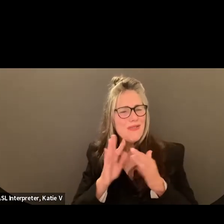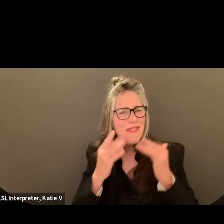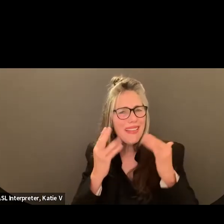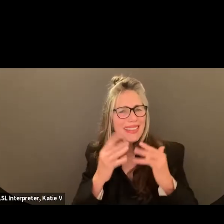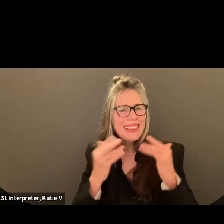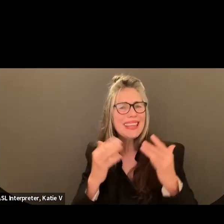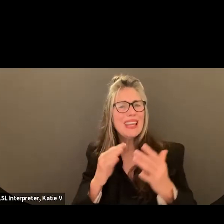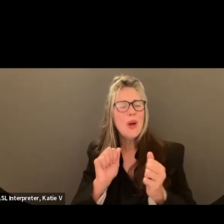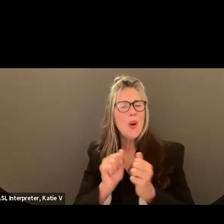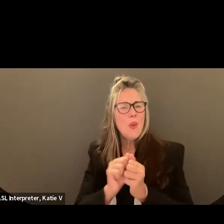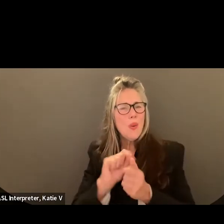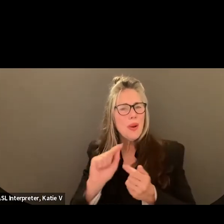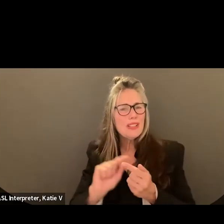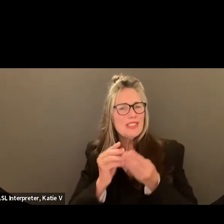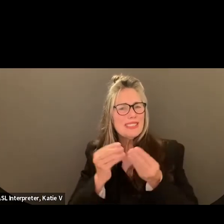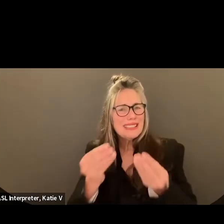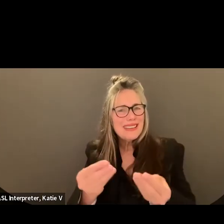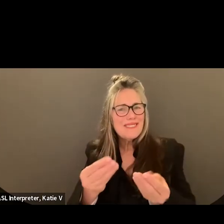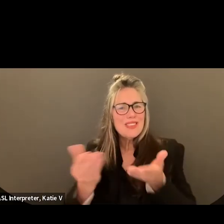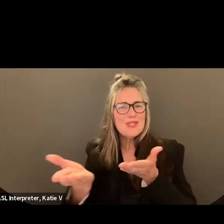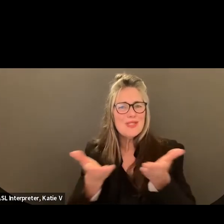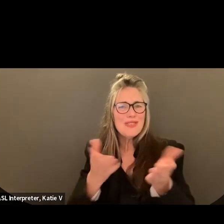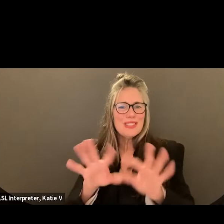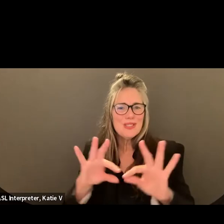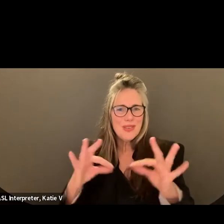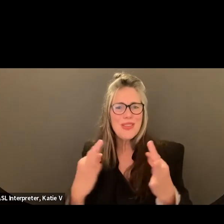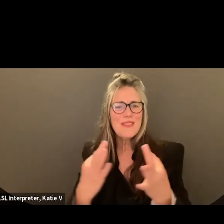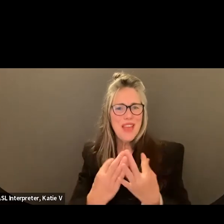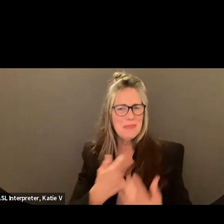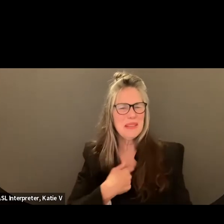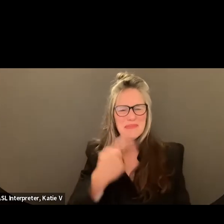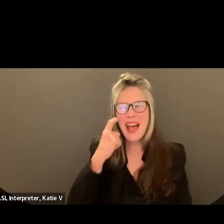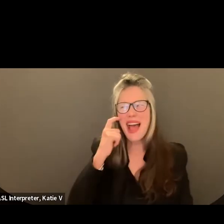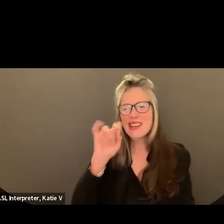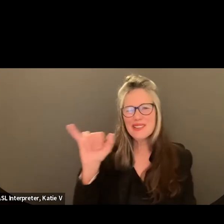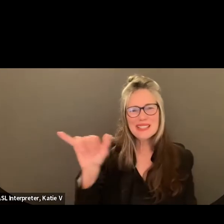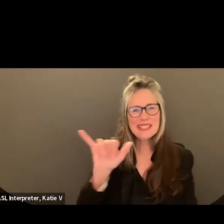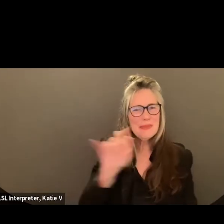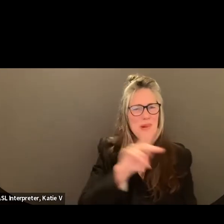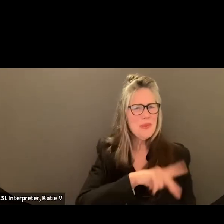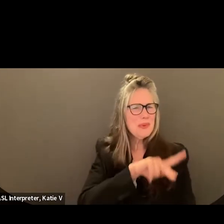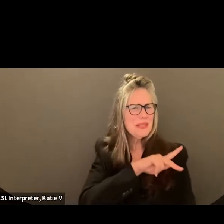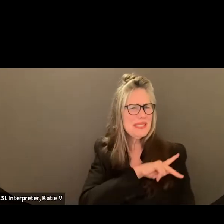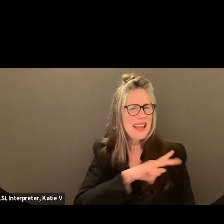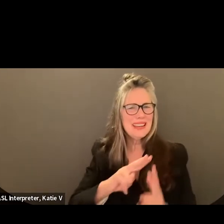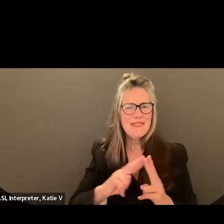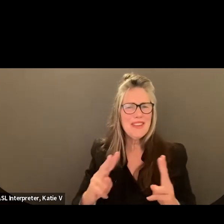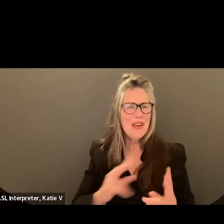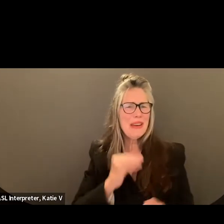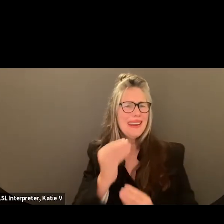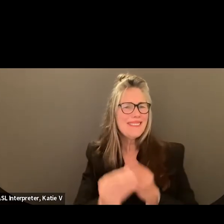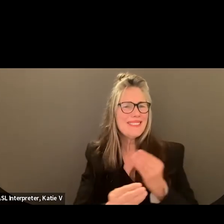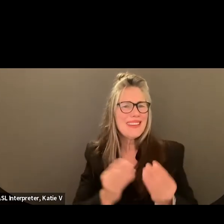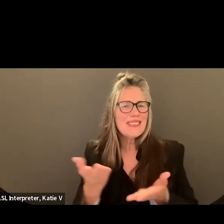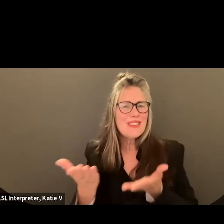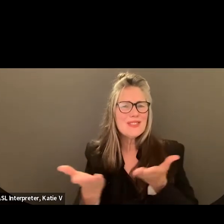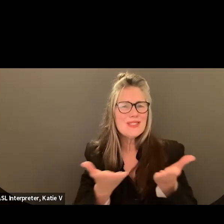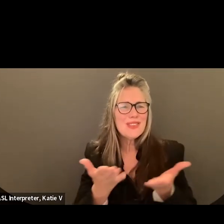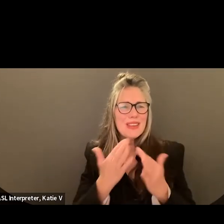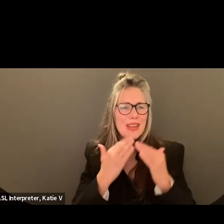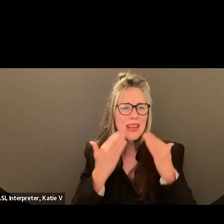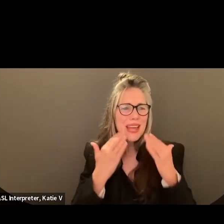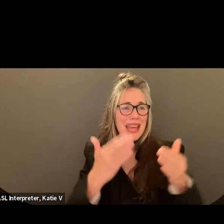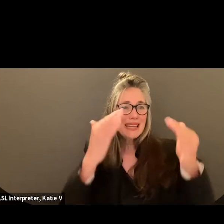and this is very indicative of Susana. Next we have Luisa Figueroa from Monroe Elementary,